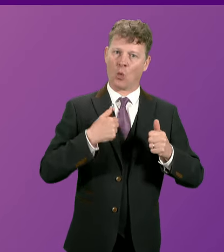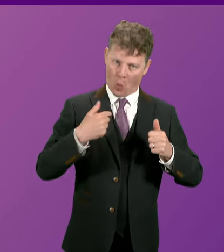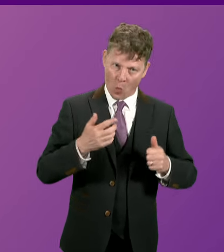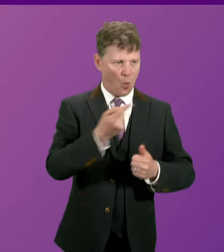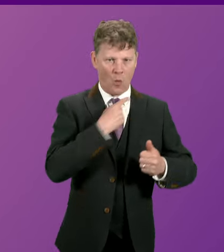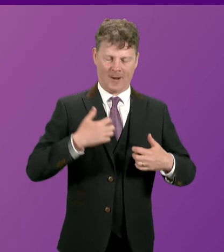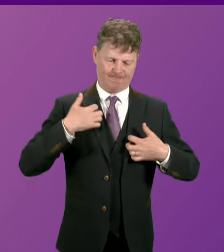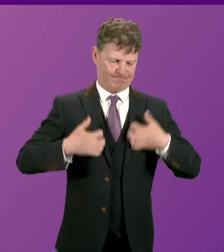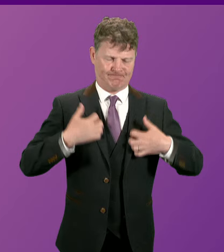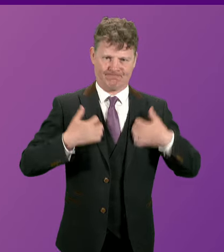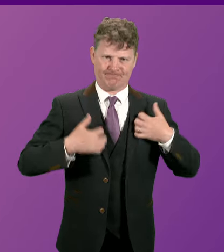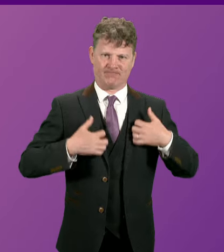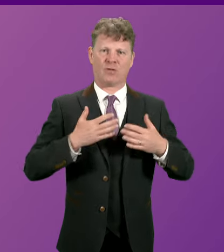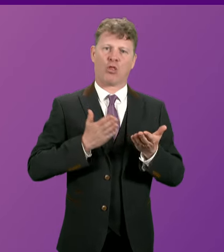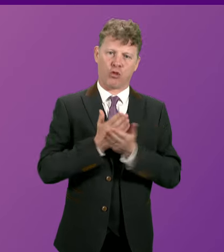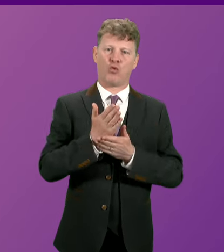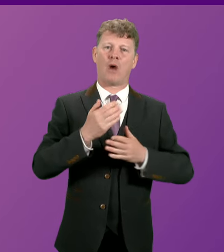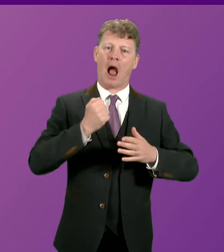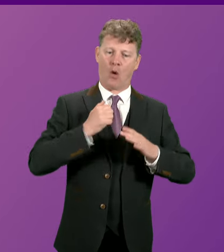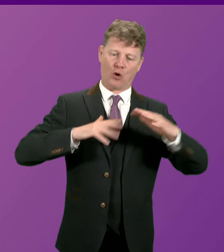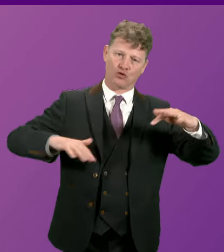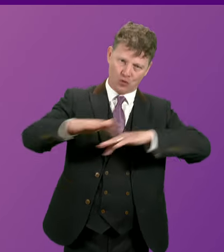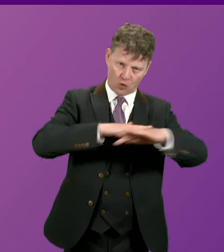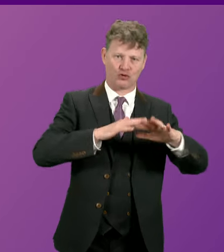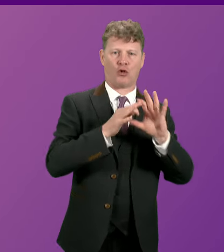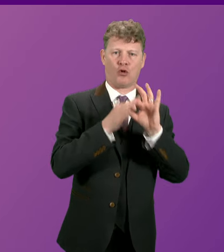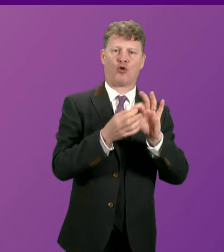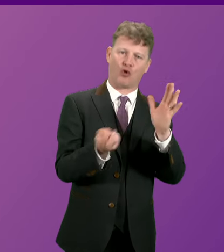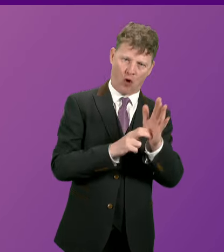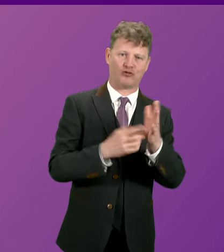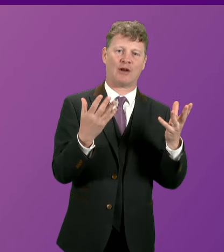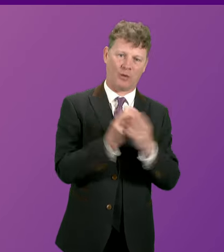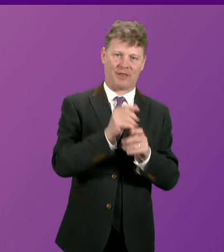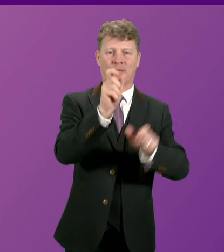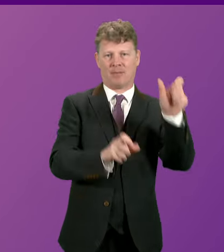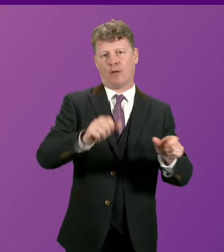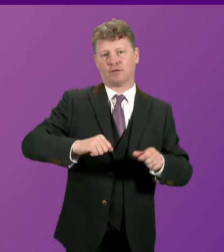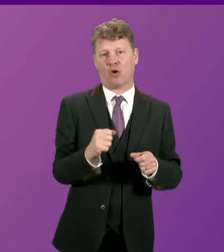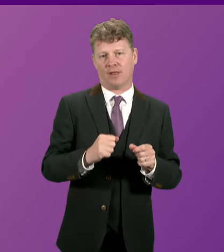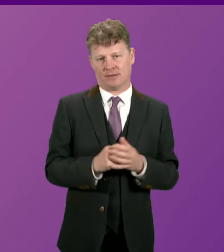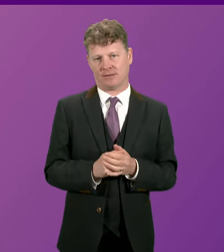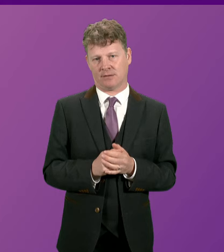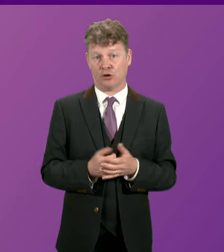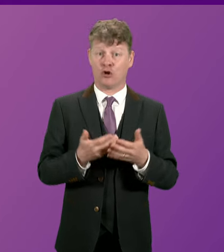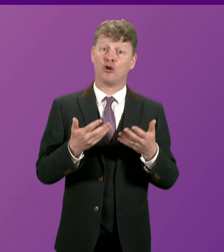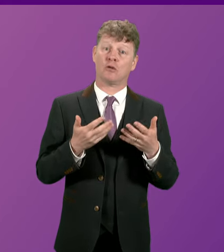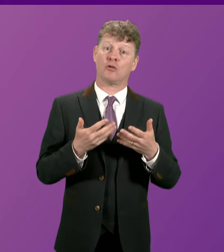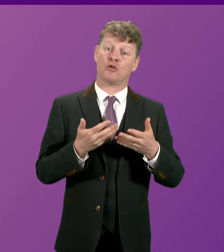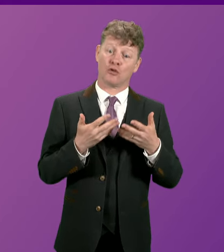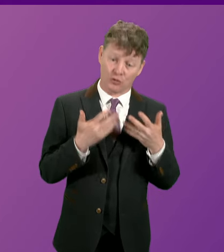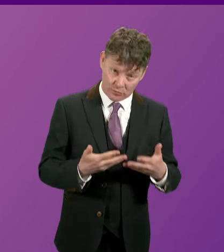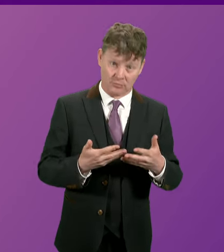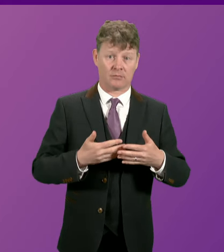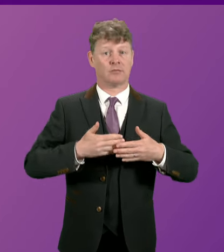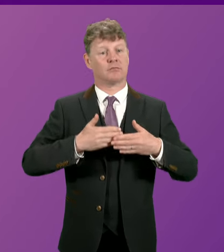behind me is our social contract with the people. It's the social contract with the people today and night to